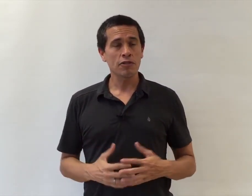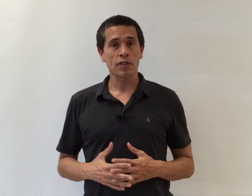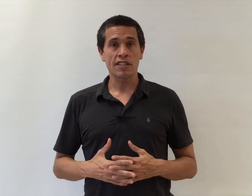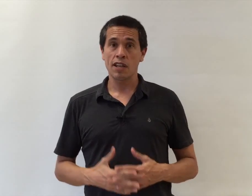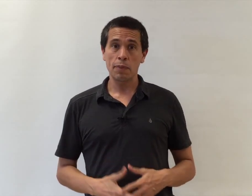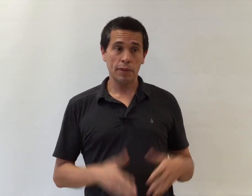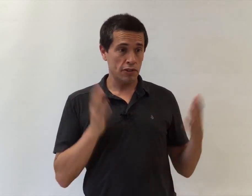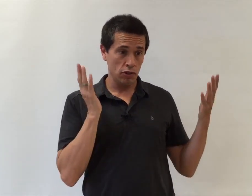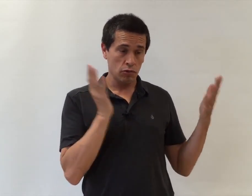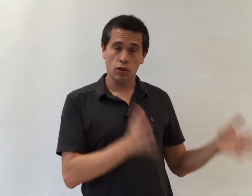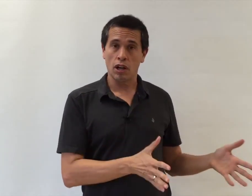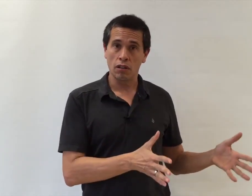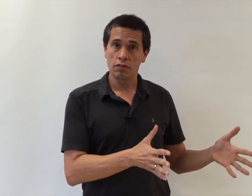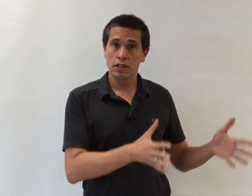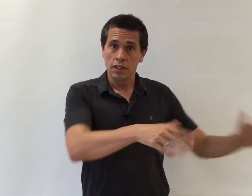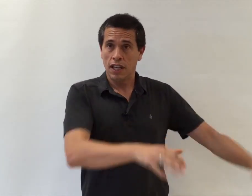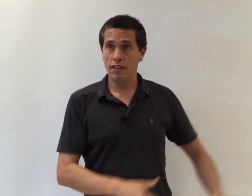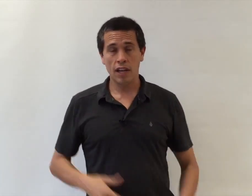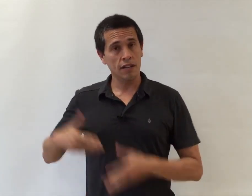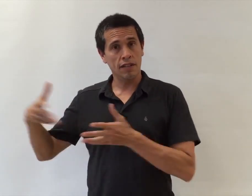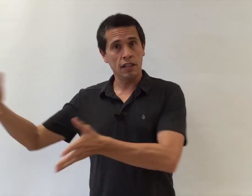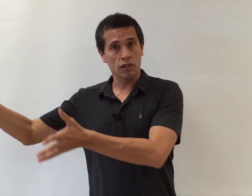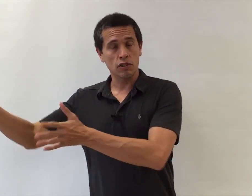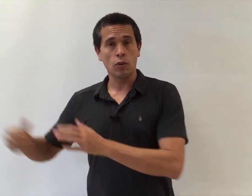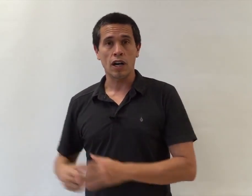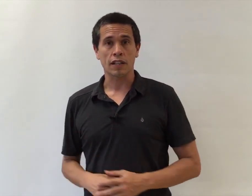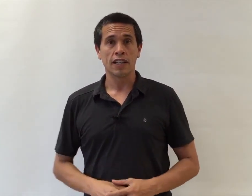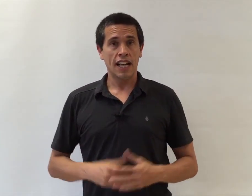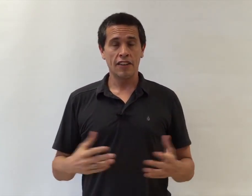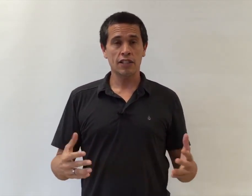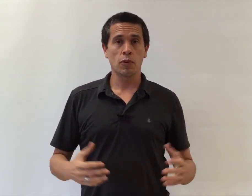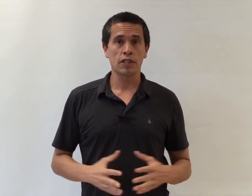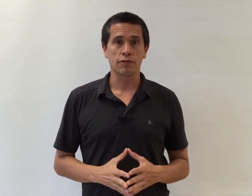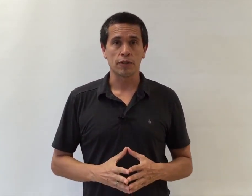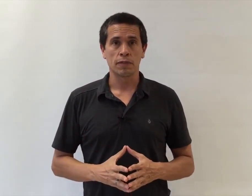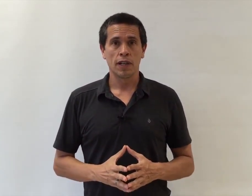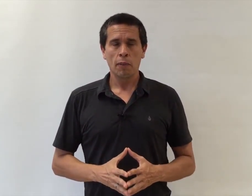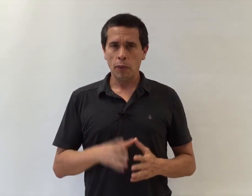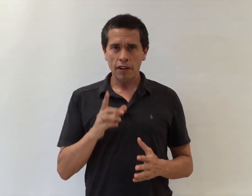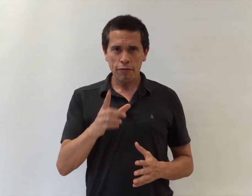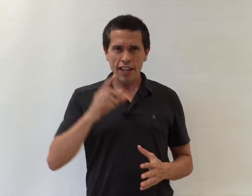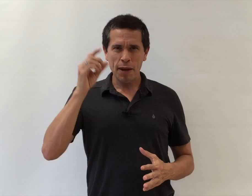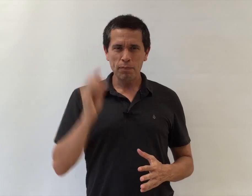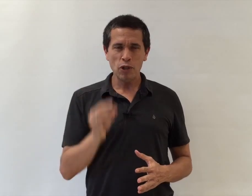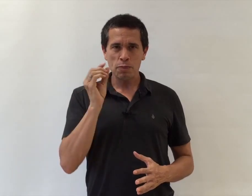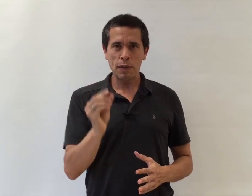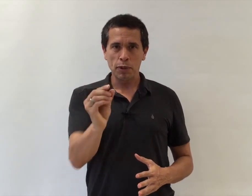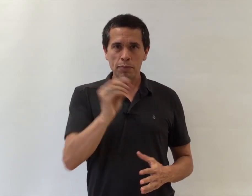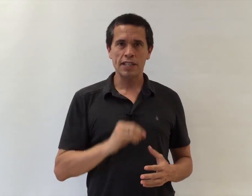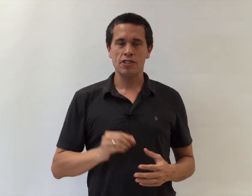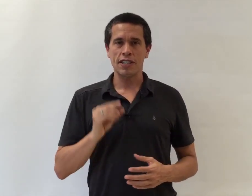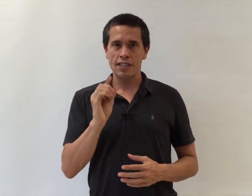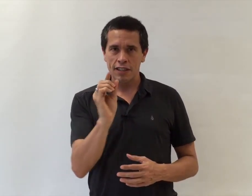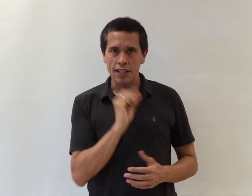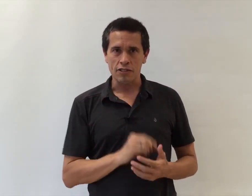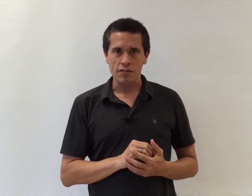also get some people that do crawl and then they learn to walk. And that's wonderful. But what I find that most people miss is this.